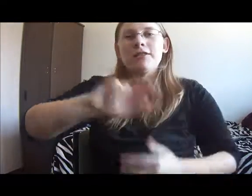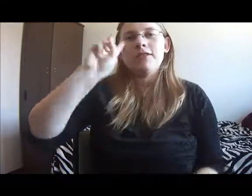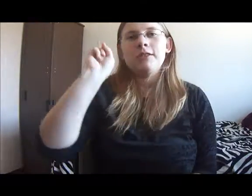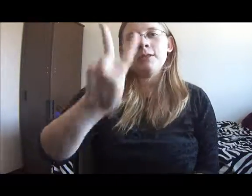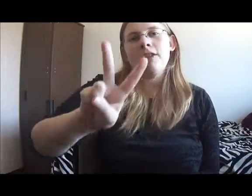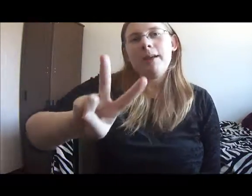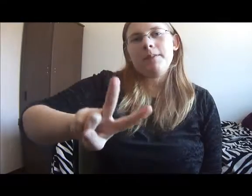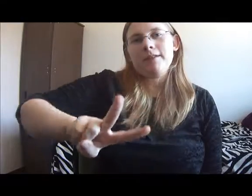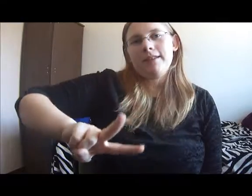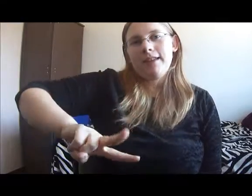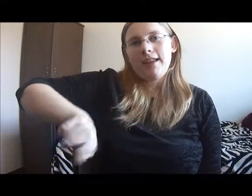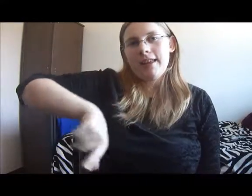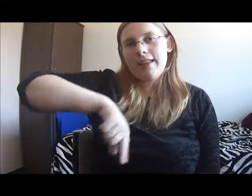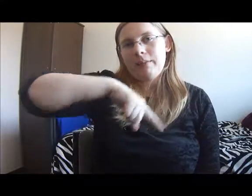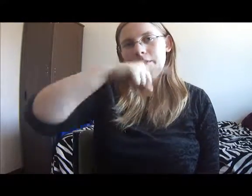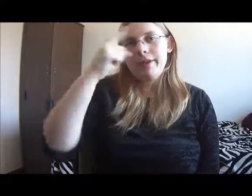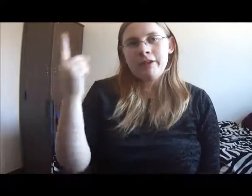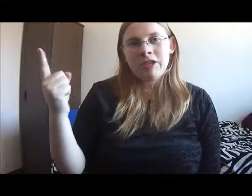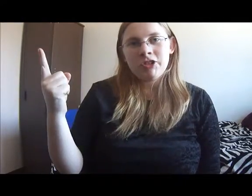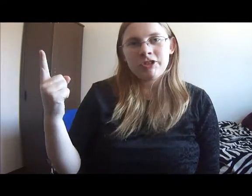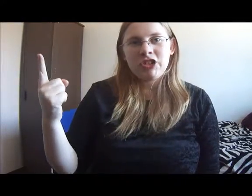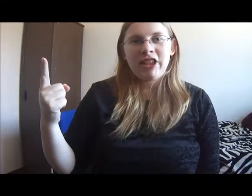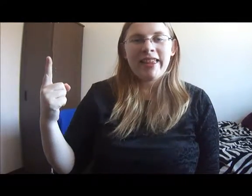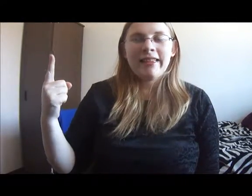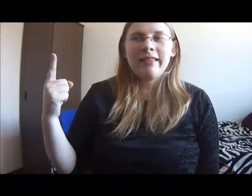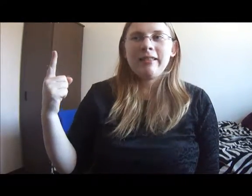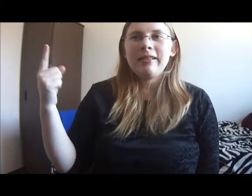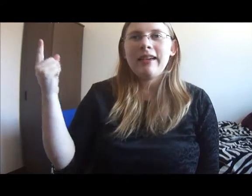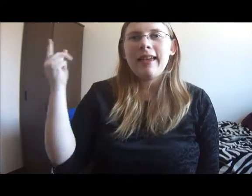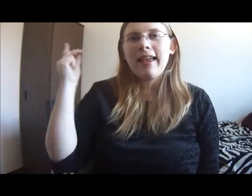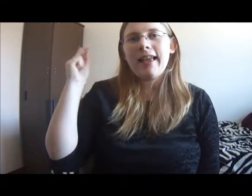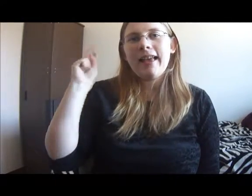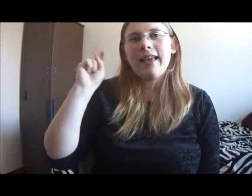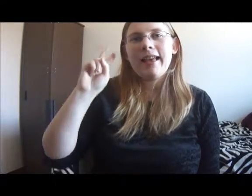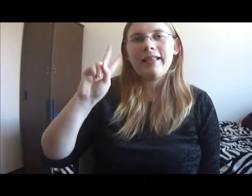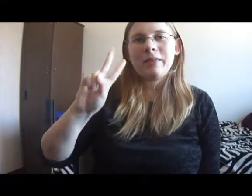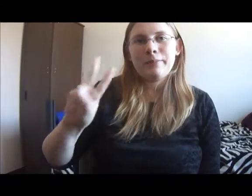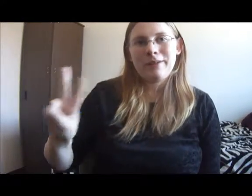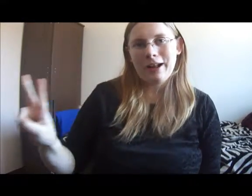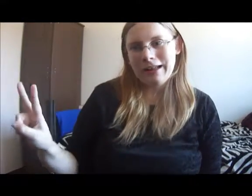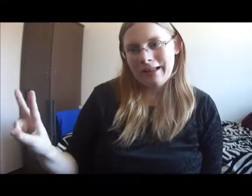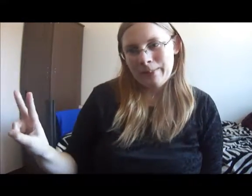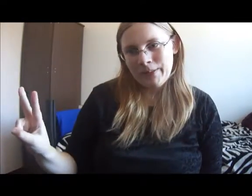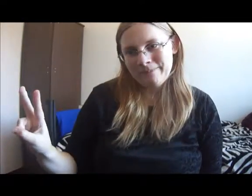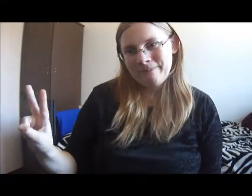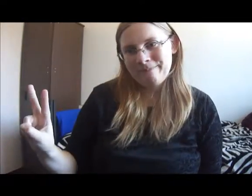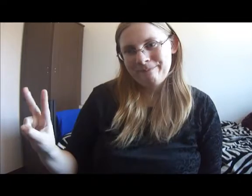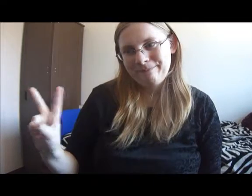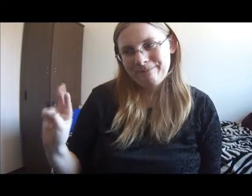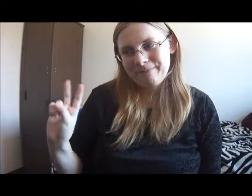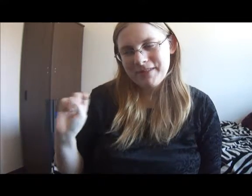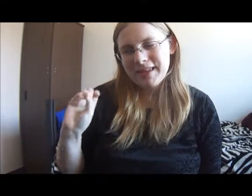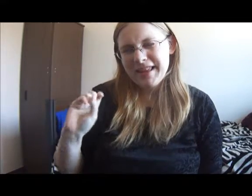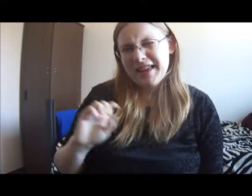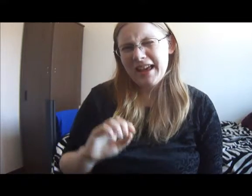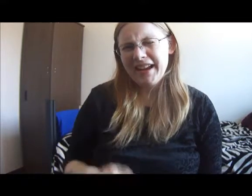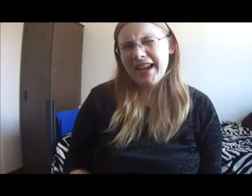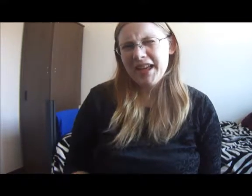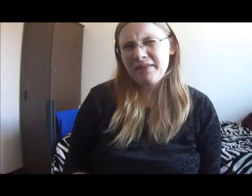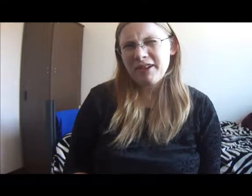Two chapters today and that would be Crutcher's Tale and The Bribe. And I've